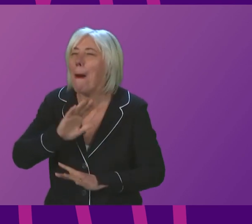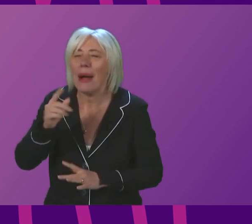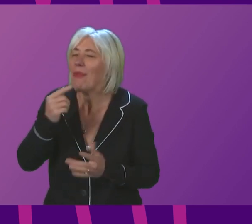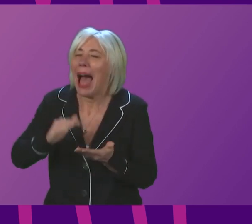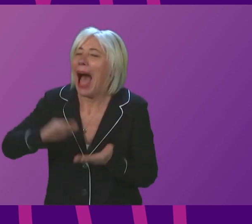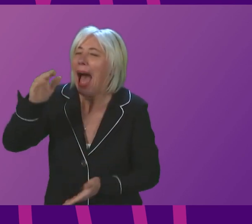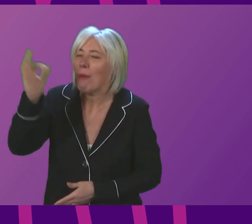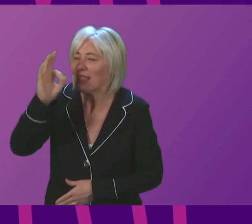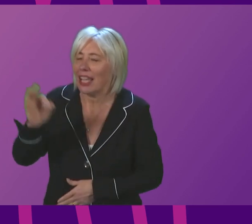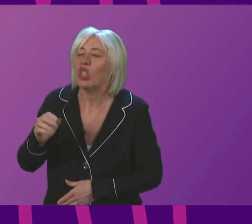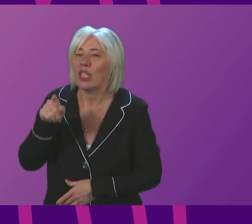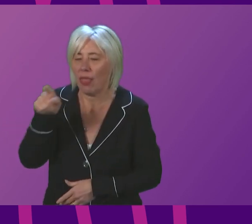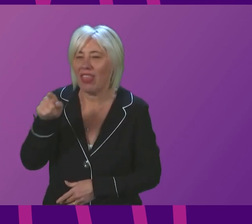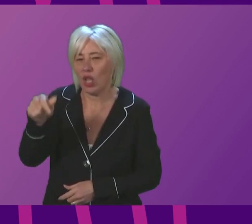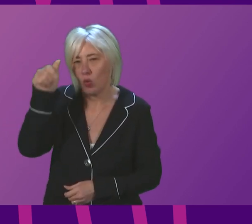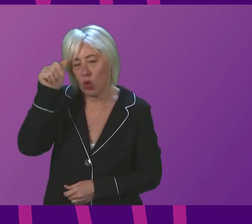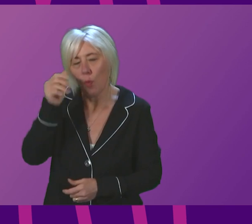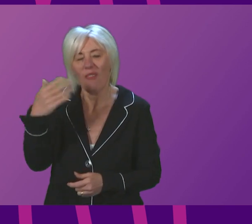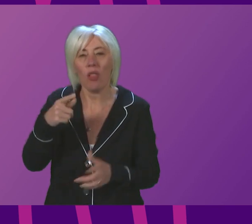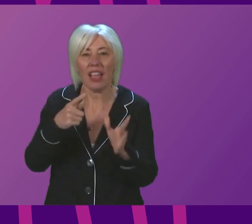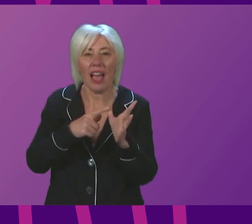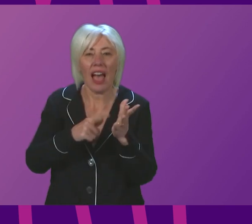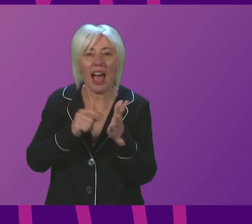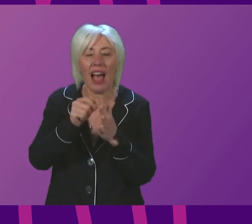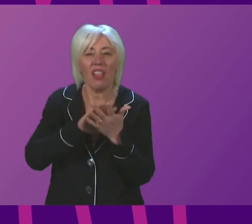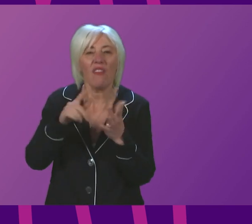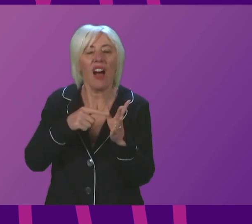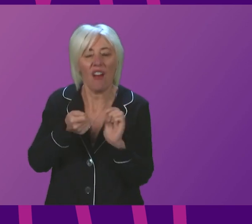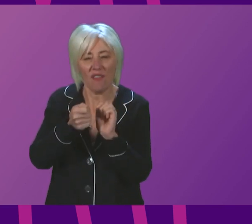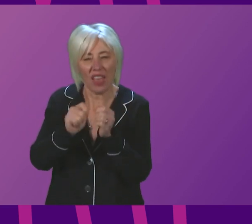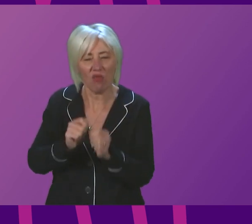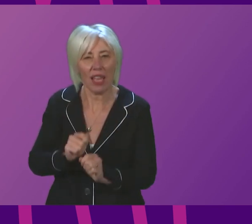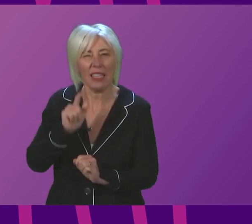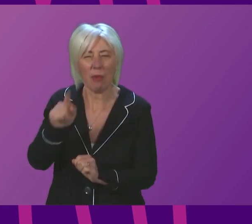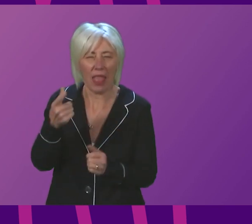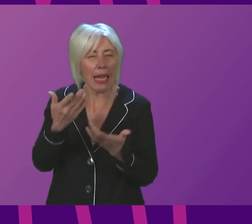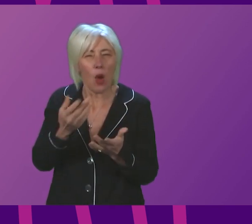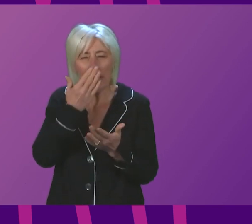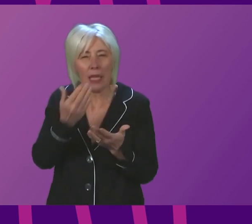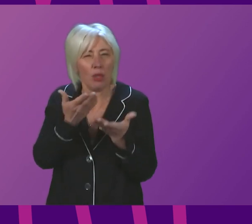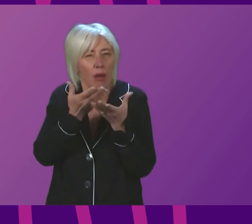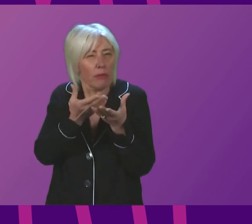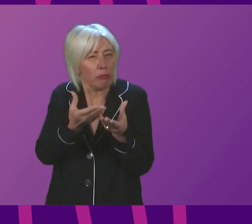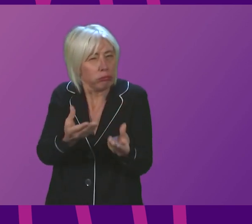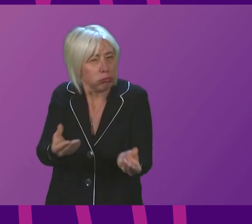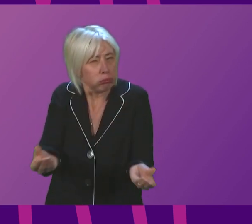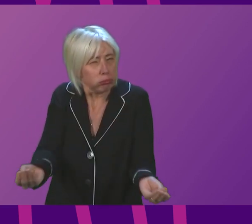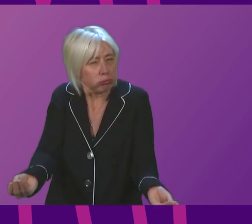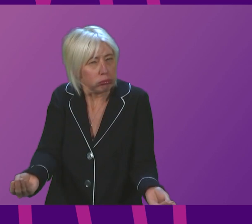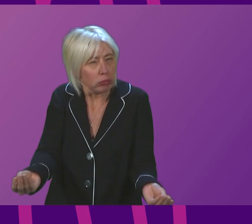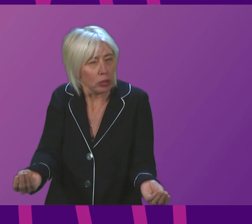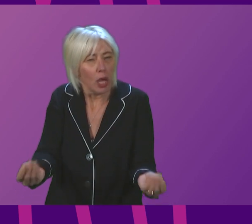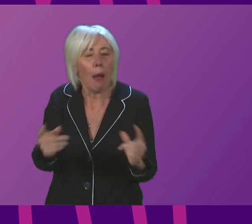used to be what indicated presence of the Alpha variant, but the Alpha variant has more or less disappeared from circulation in Scotland. Now,